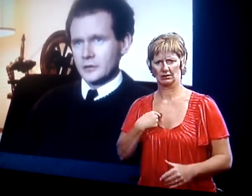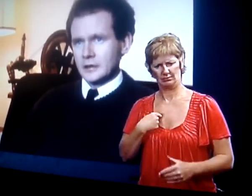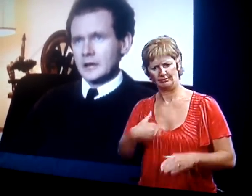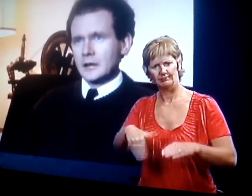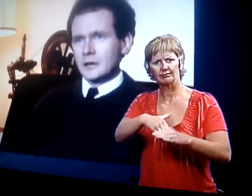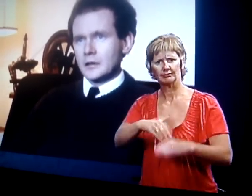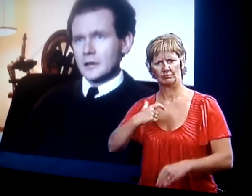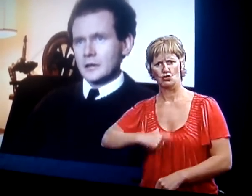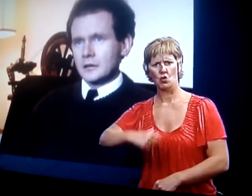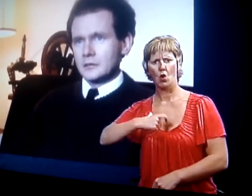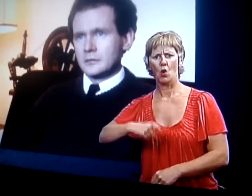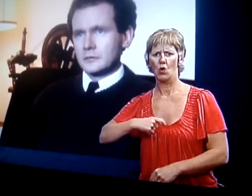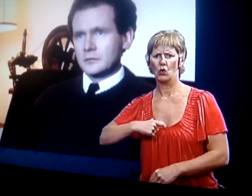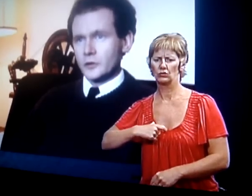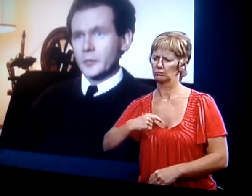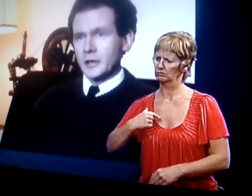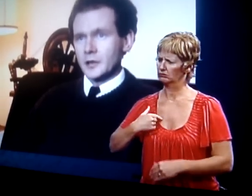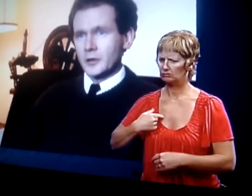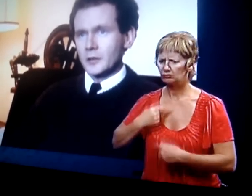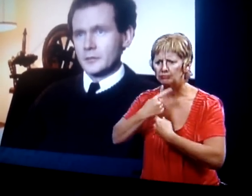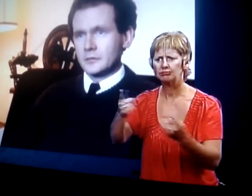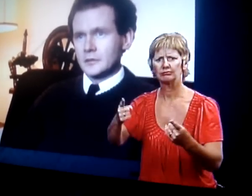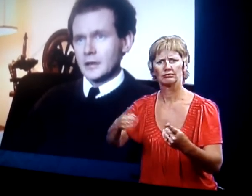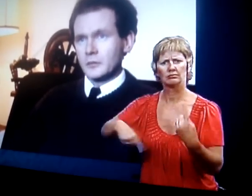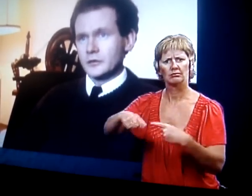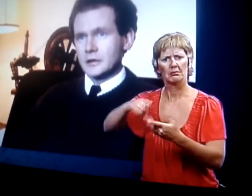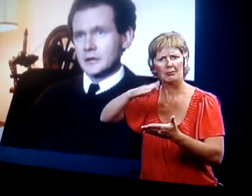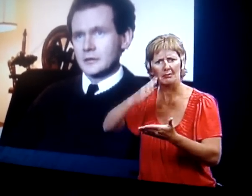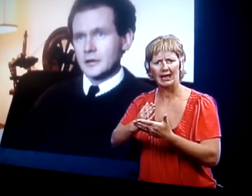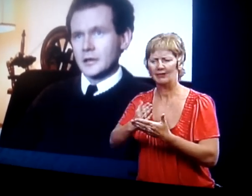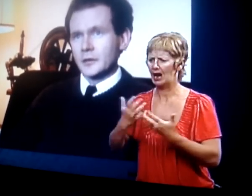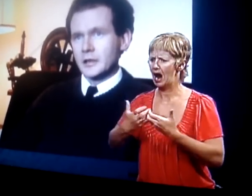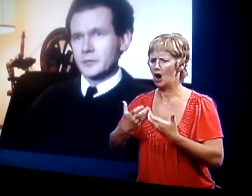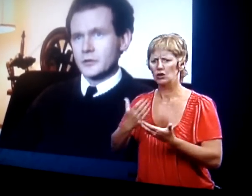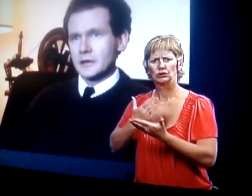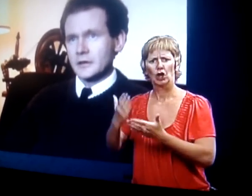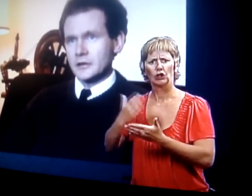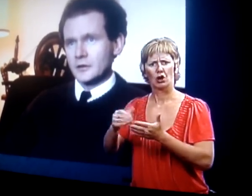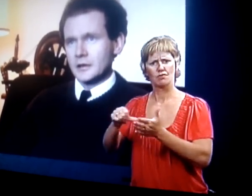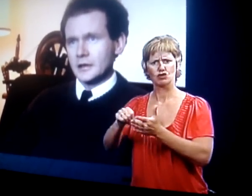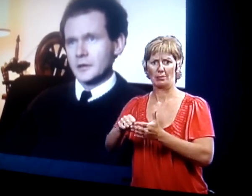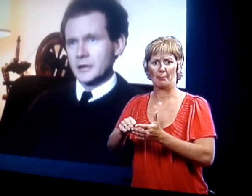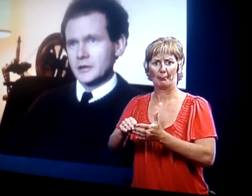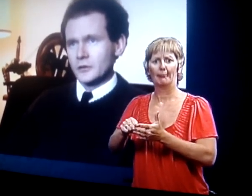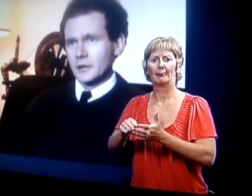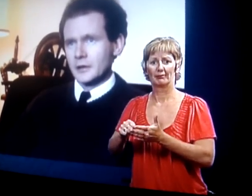to the particular problem. And that was that the British must leave this country, and that peace could only reign